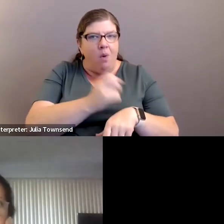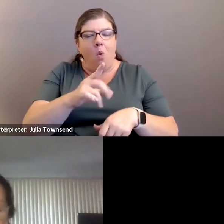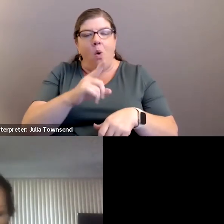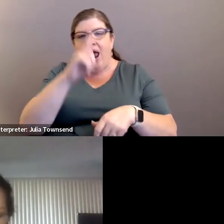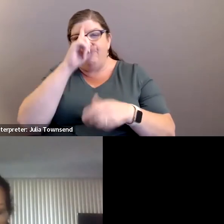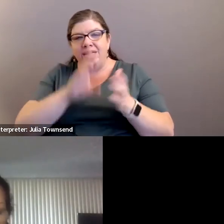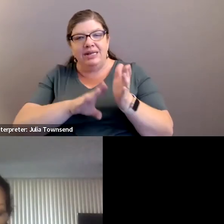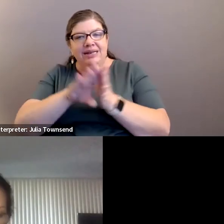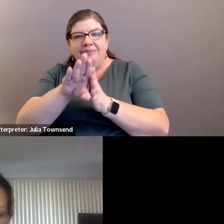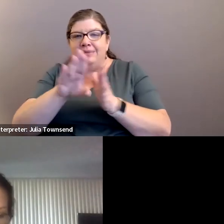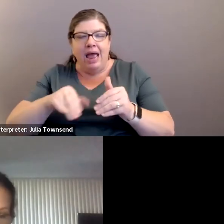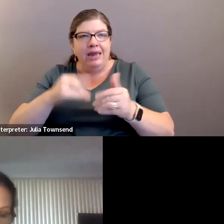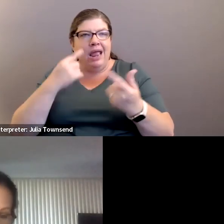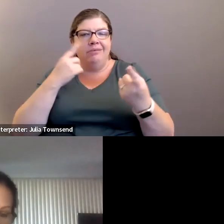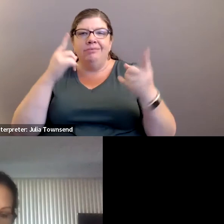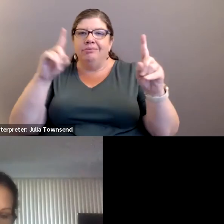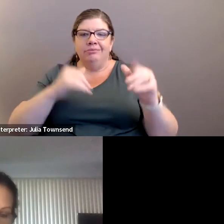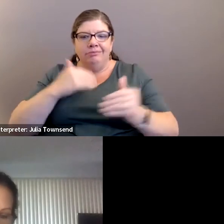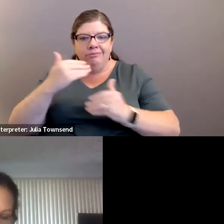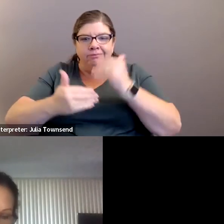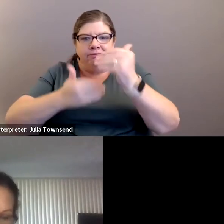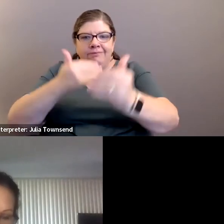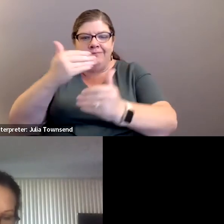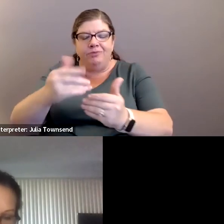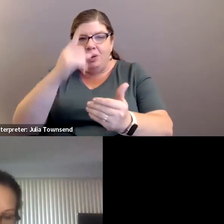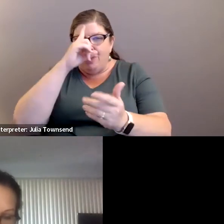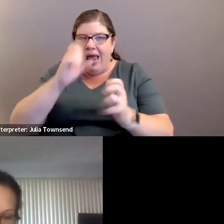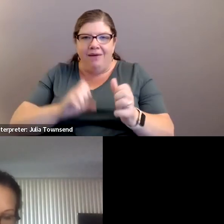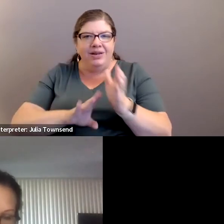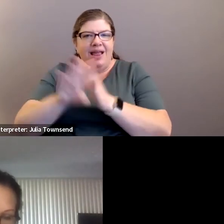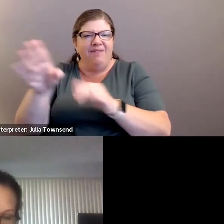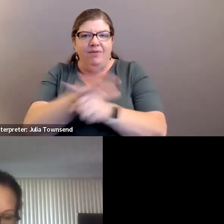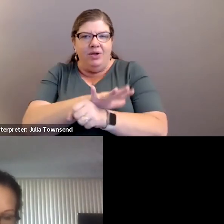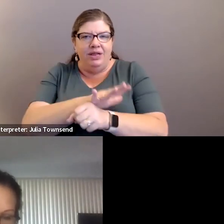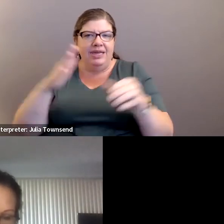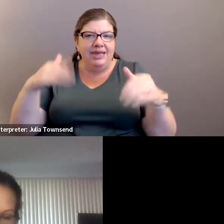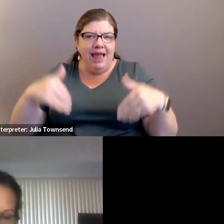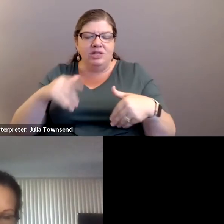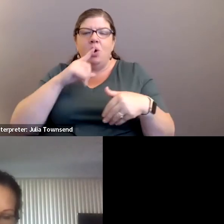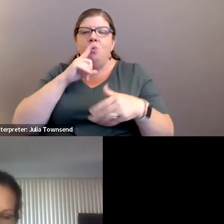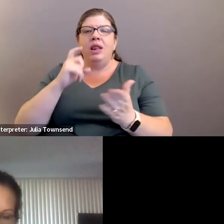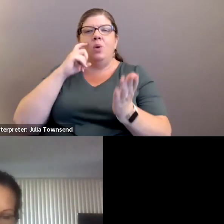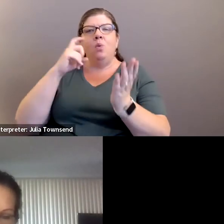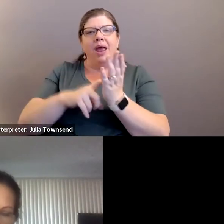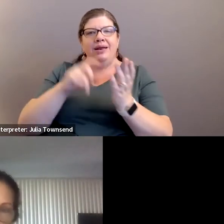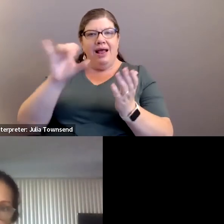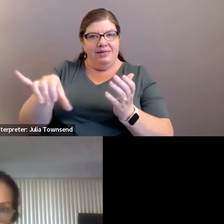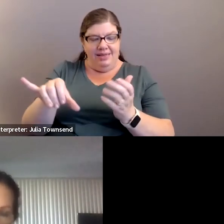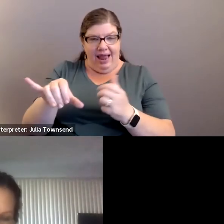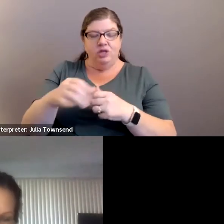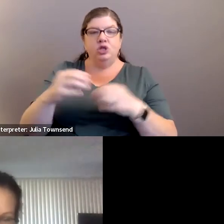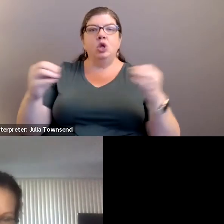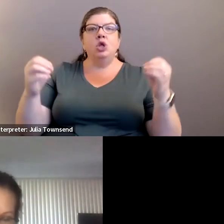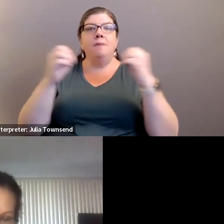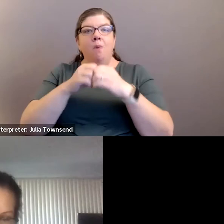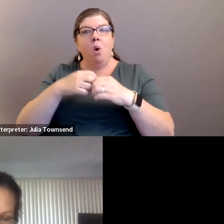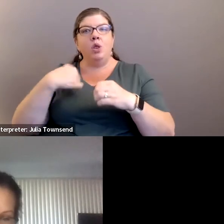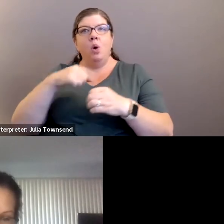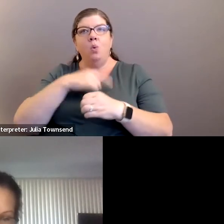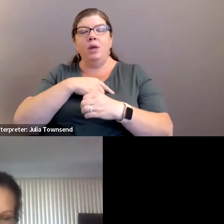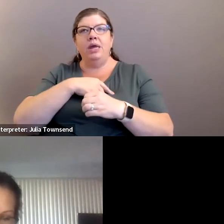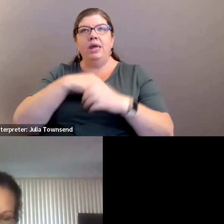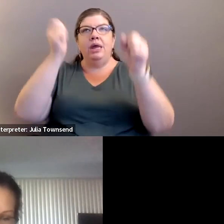developmentally they haven't gotten there yet in terms of you know their brains haven't developed fully yet so just recognizing that and so that the more that we are